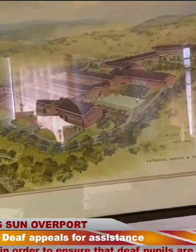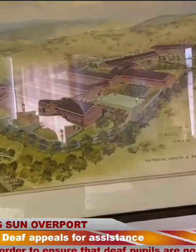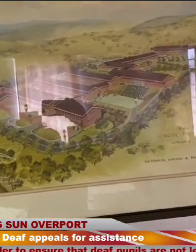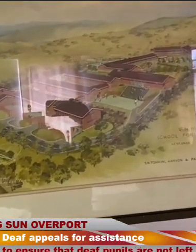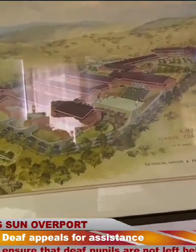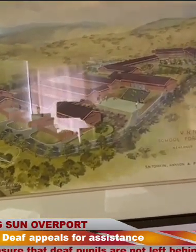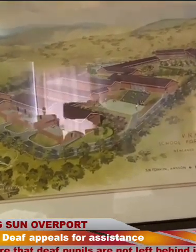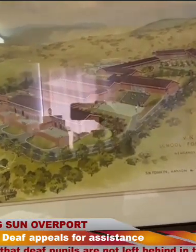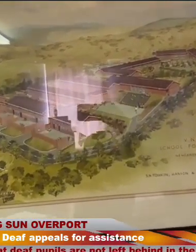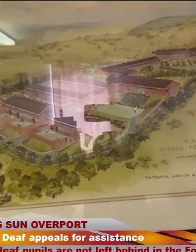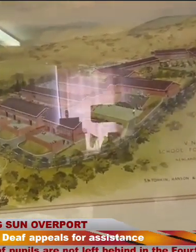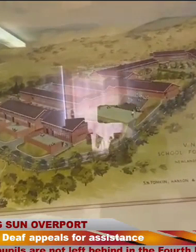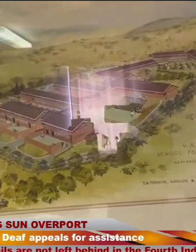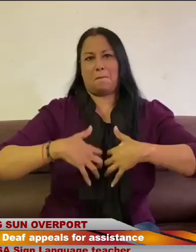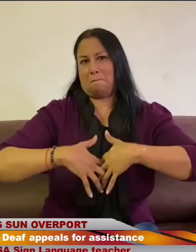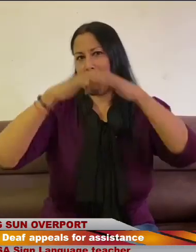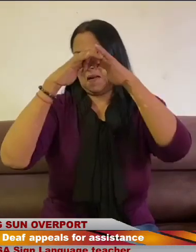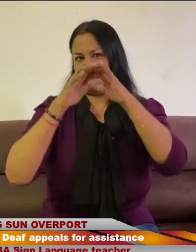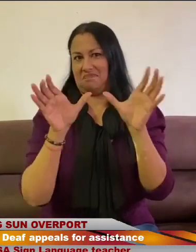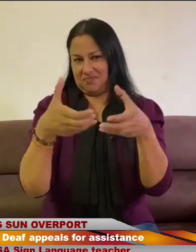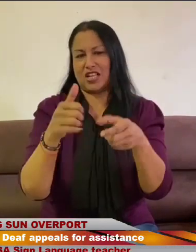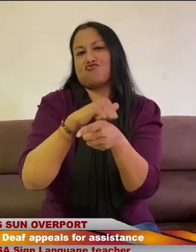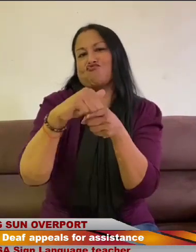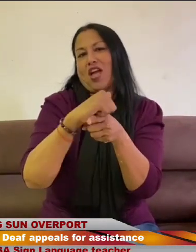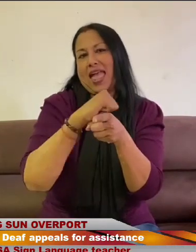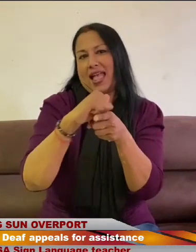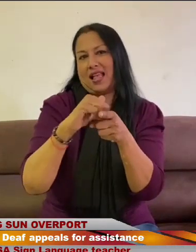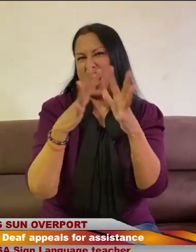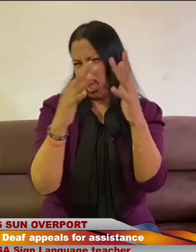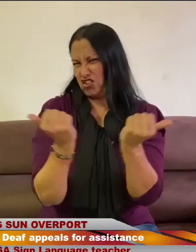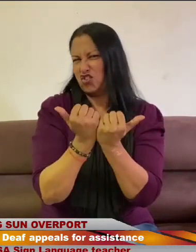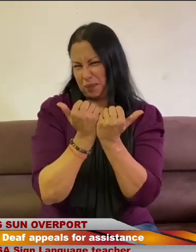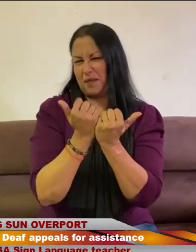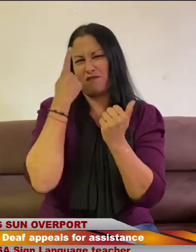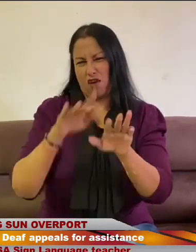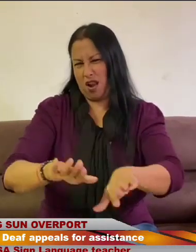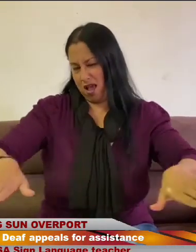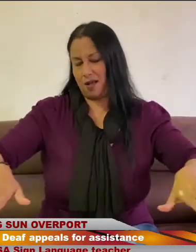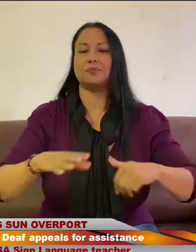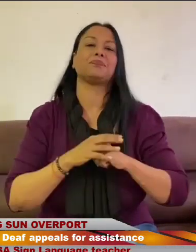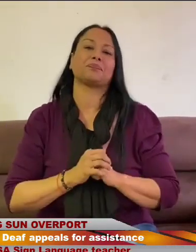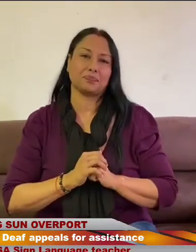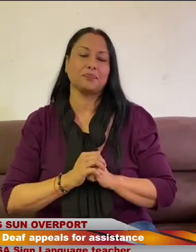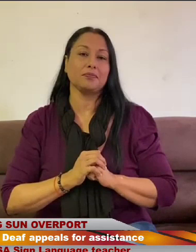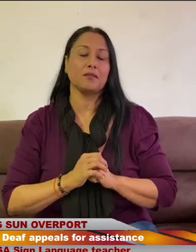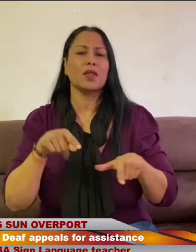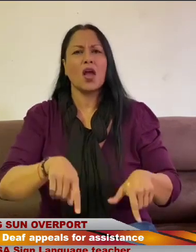behind in the fourth industrial revolution. Recently, we've included the NQF into our curriculum for